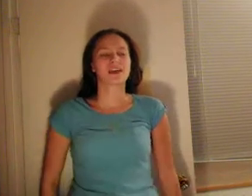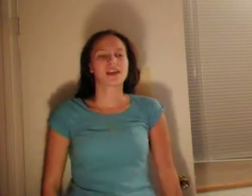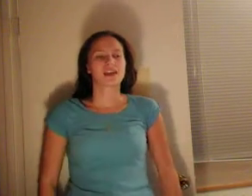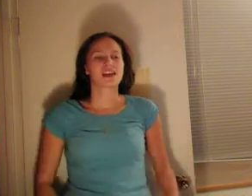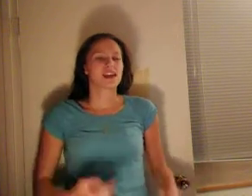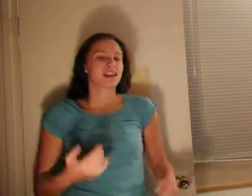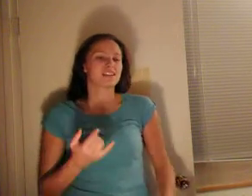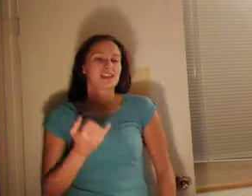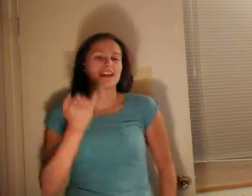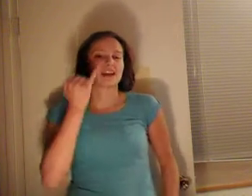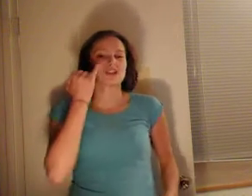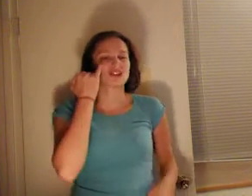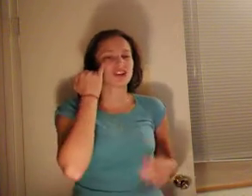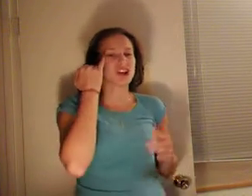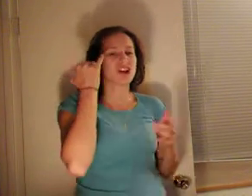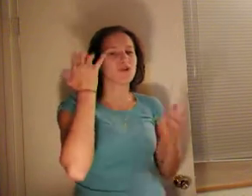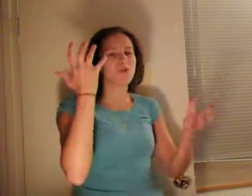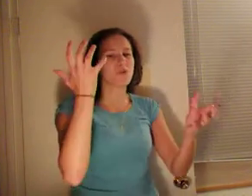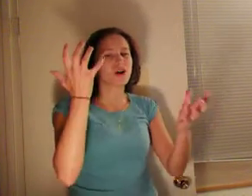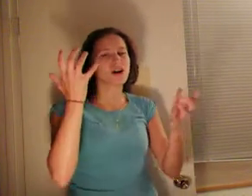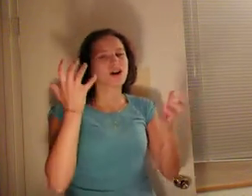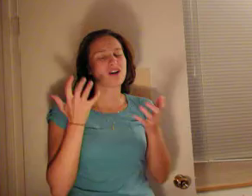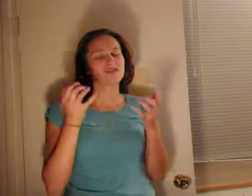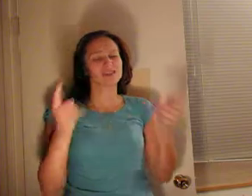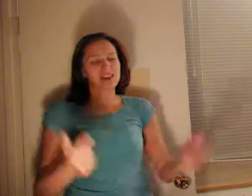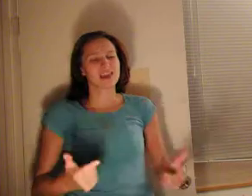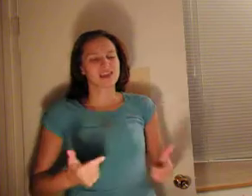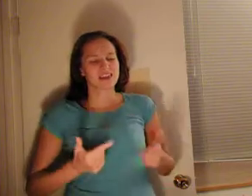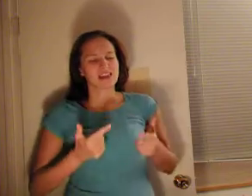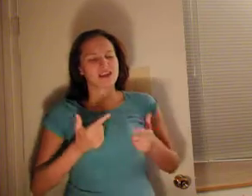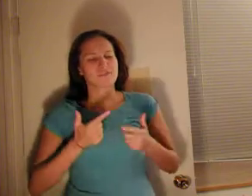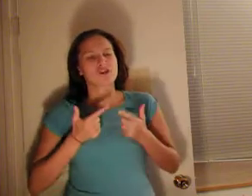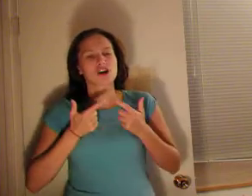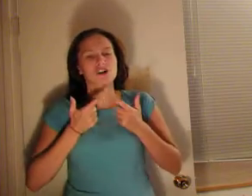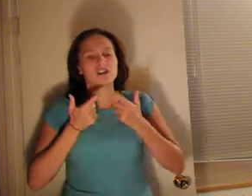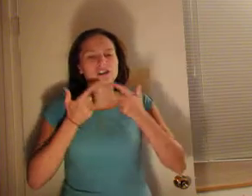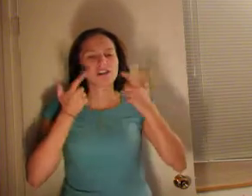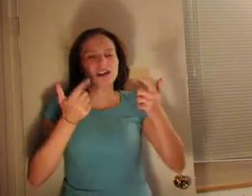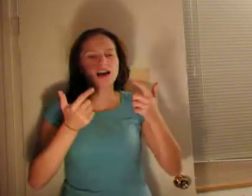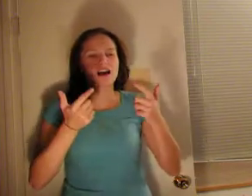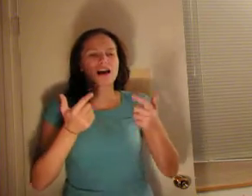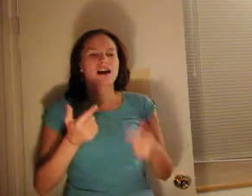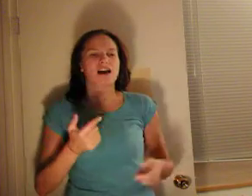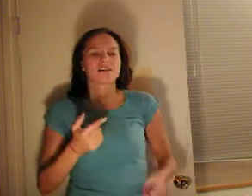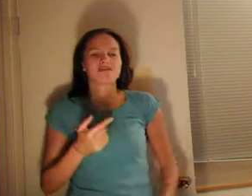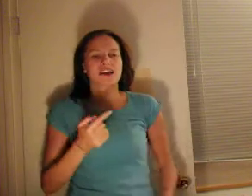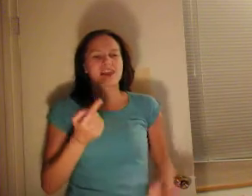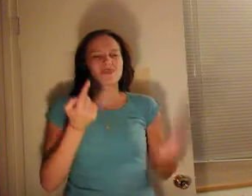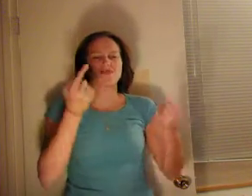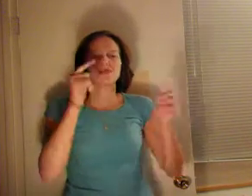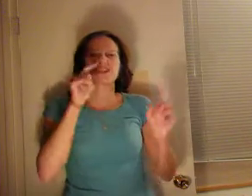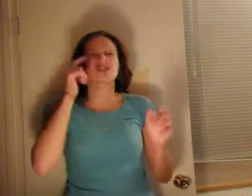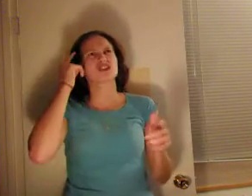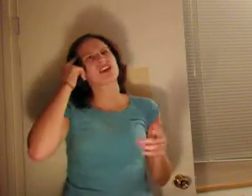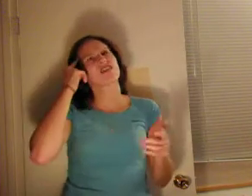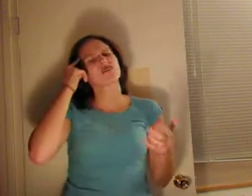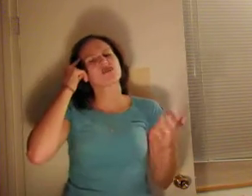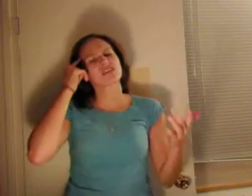well, she wants to live her life, and she thinks